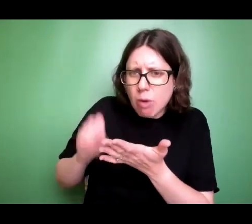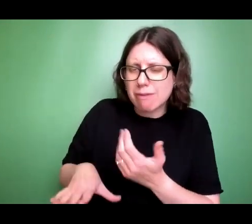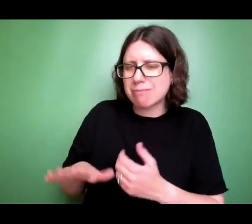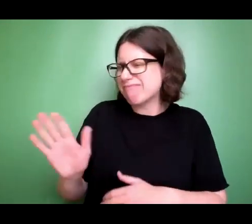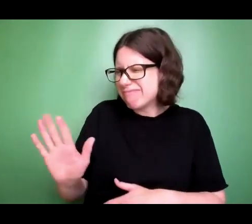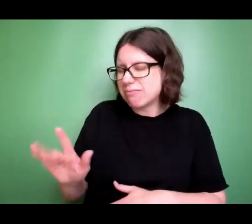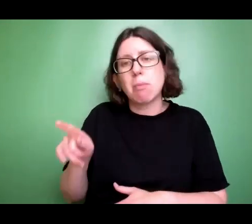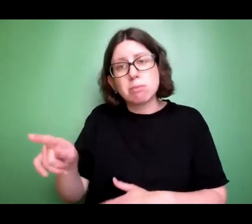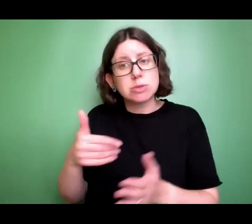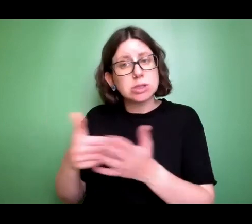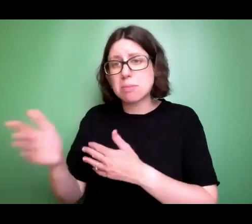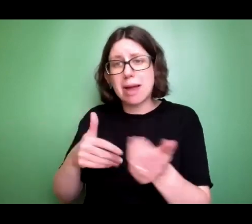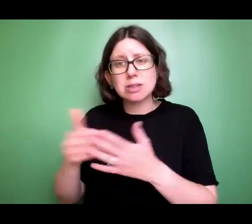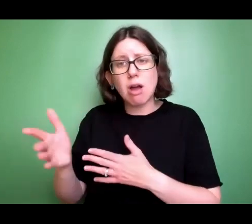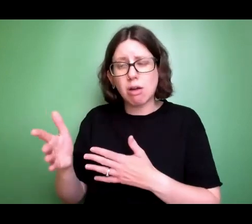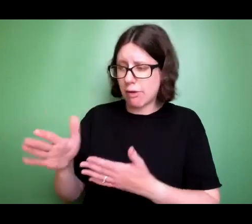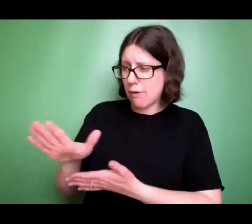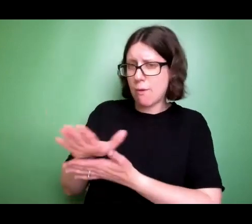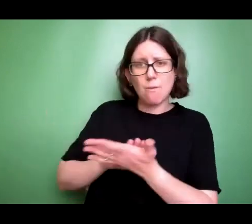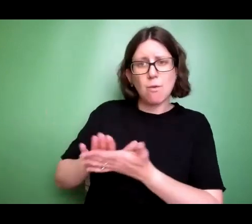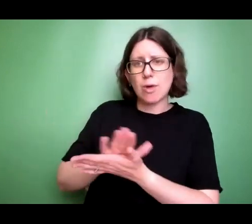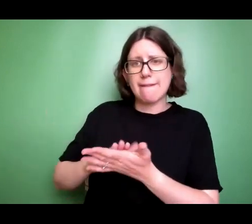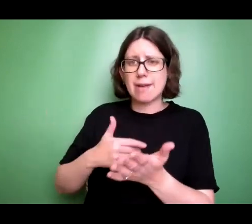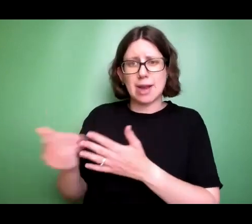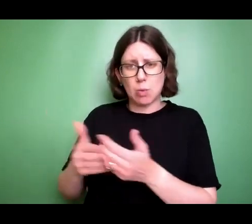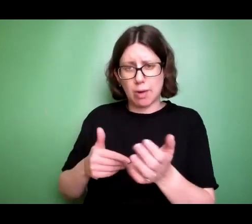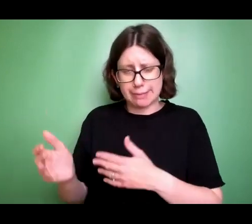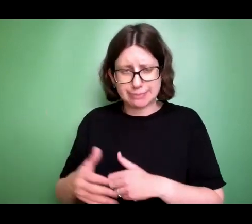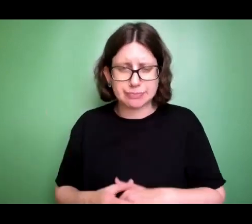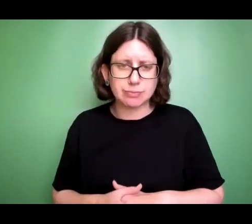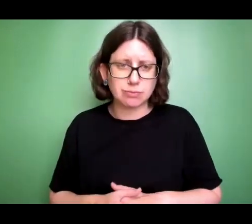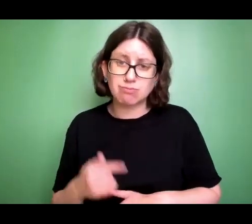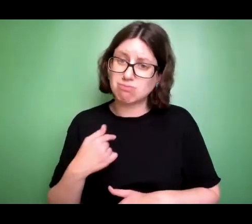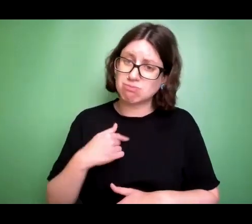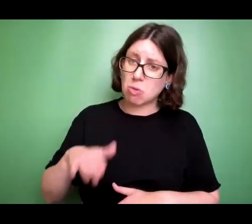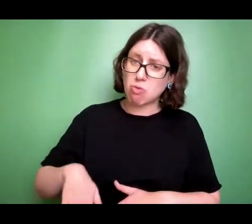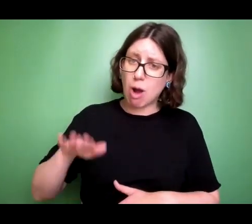For so many years, I was weighed down by guilt and shame and regret over the mistakes I've made.